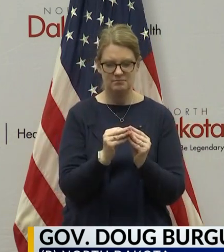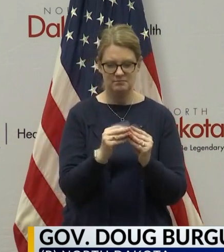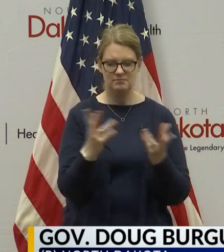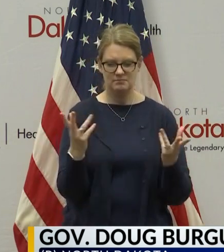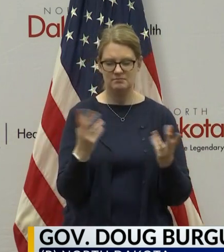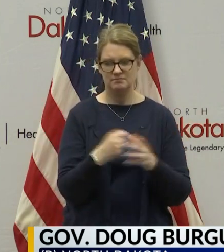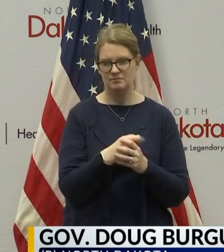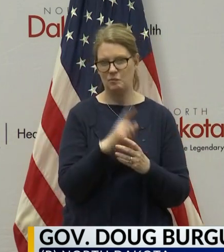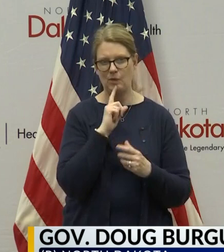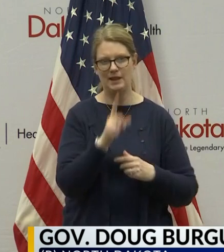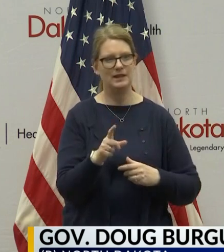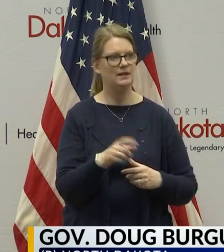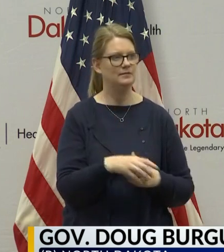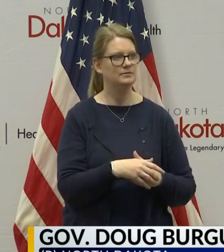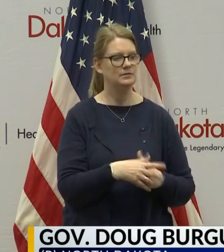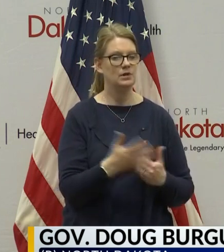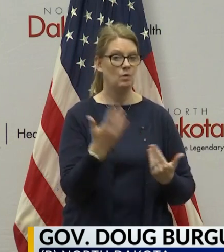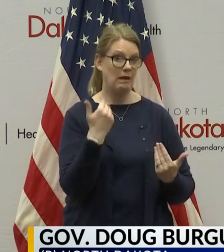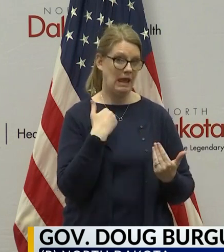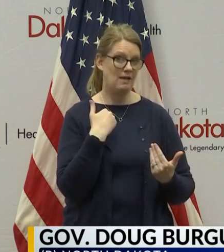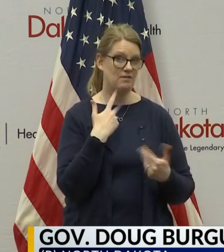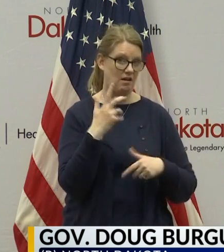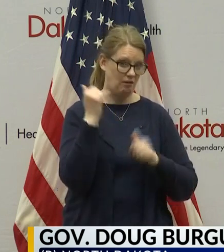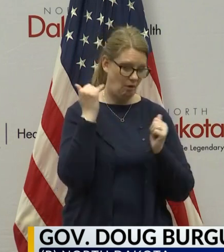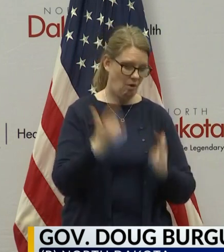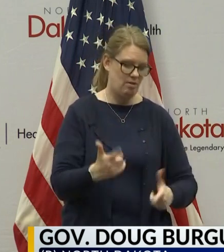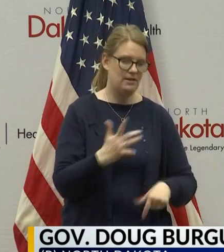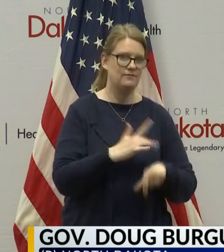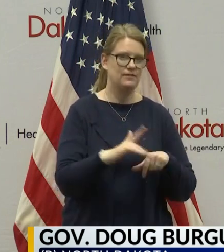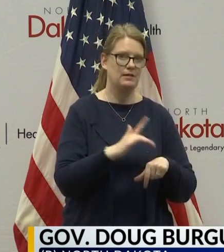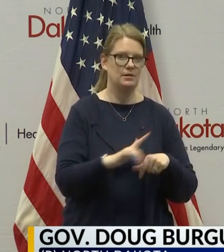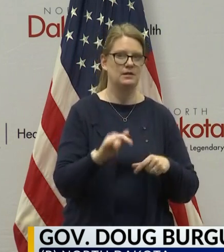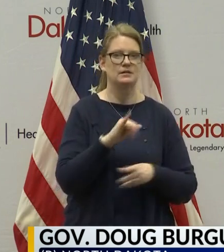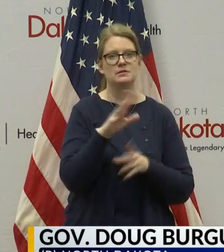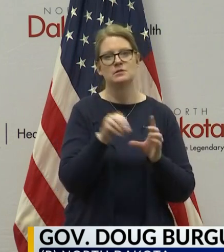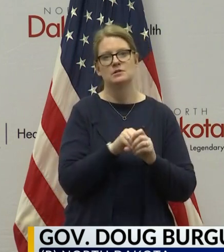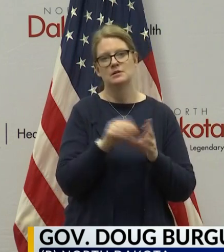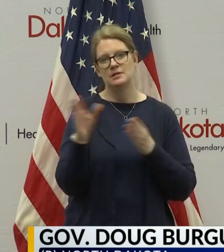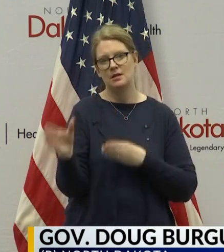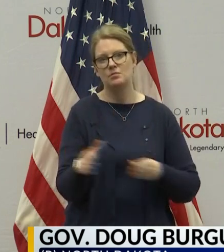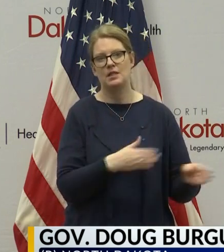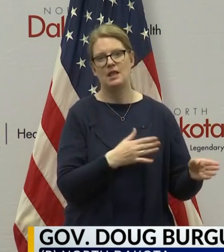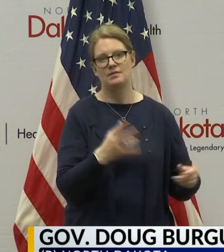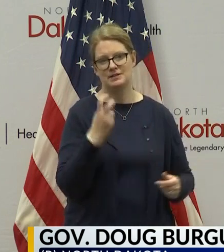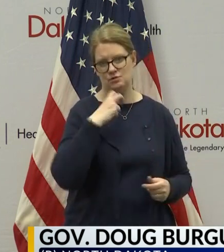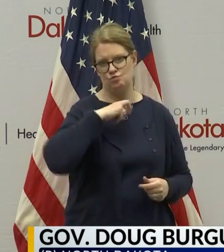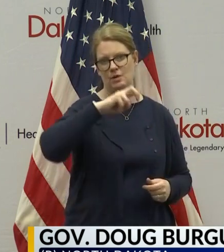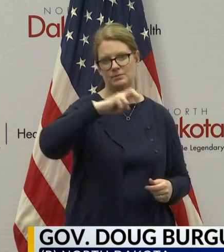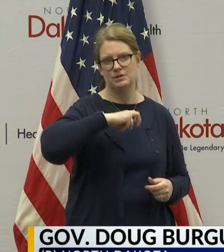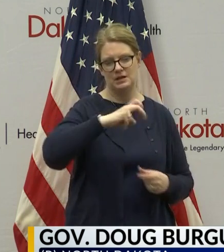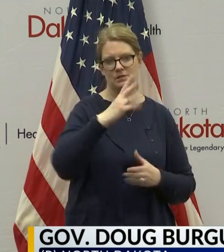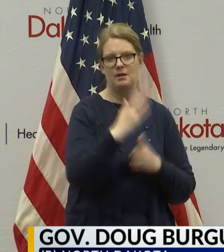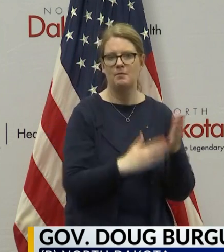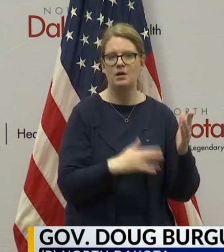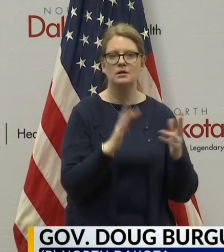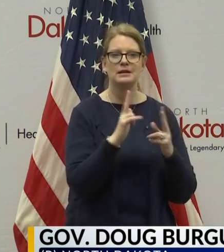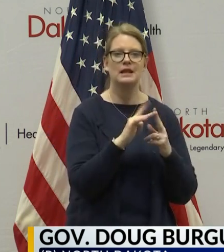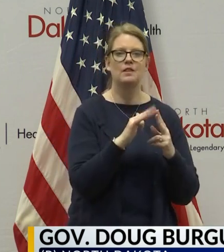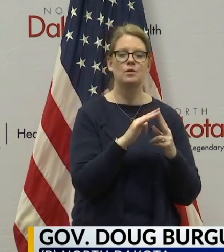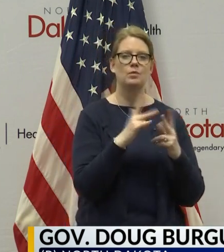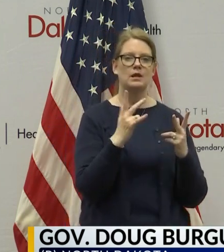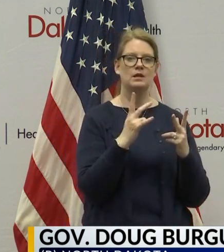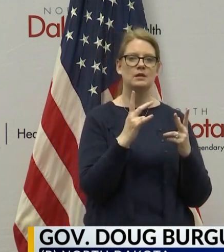uh, that we, we have that. We also, as part of that plan, uh, there's a transportation component, uh, which is either we have to